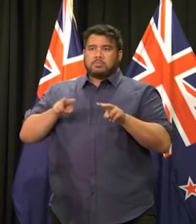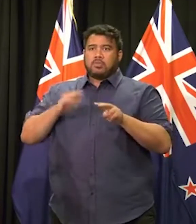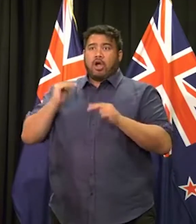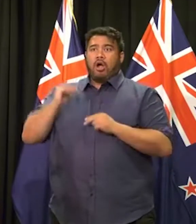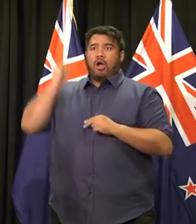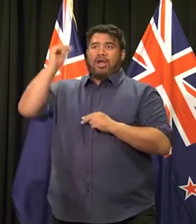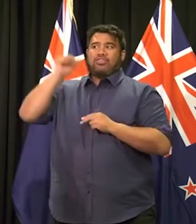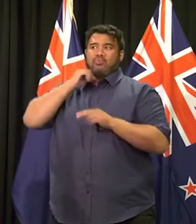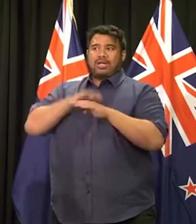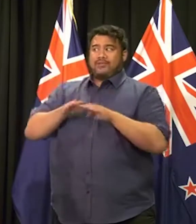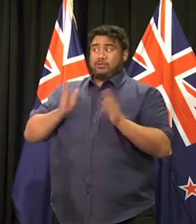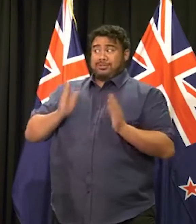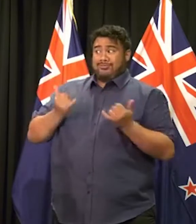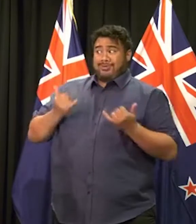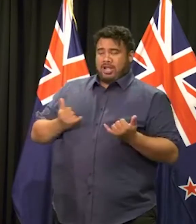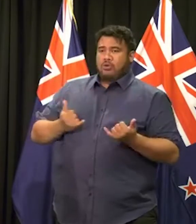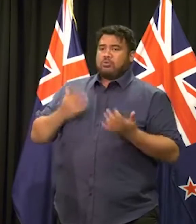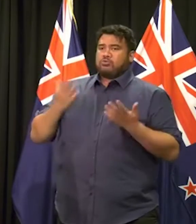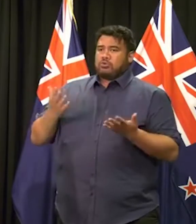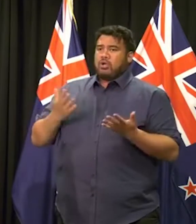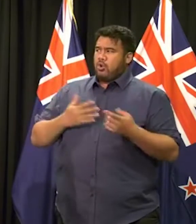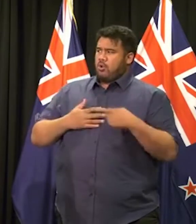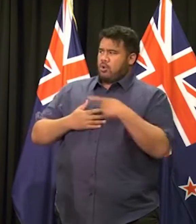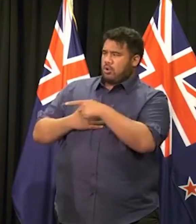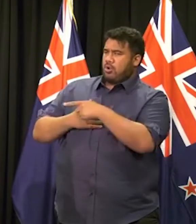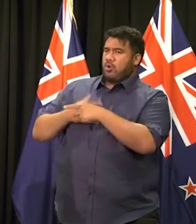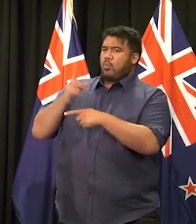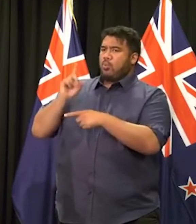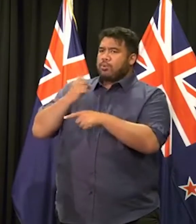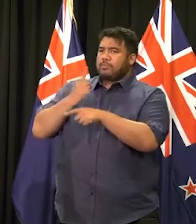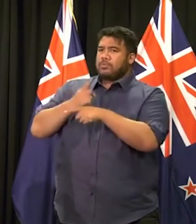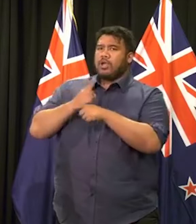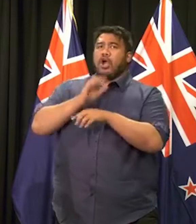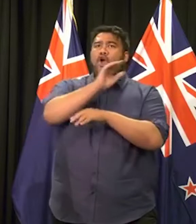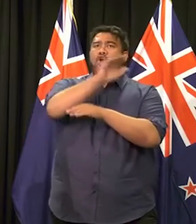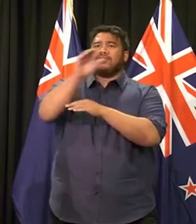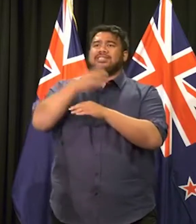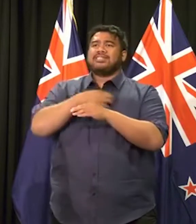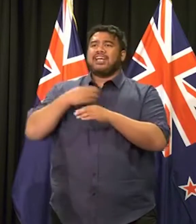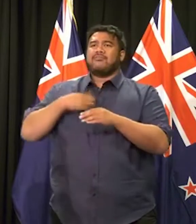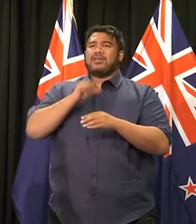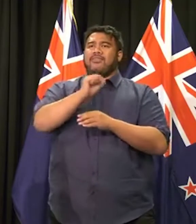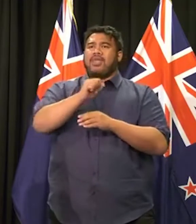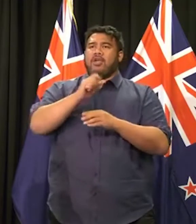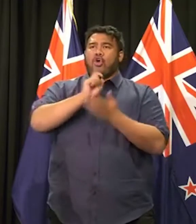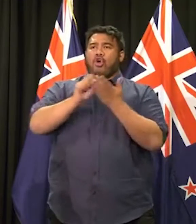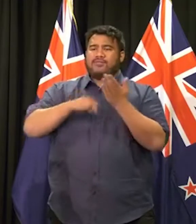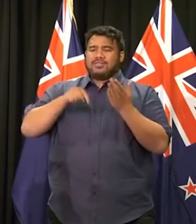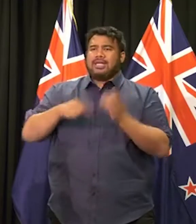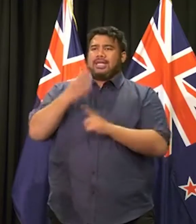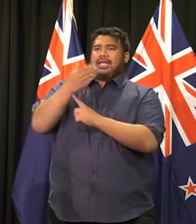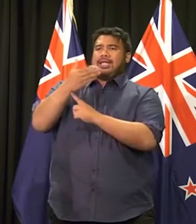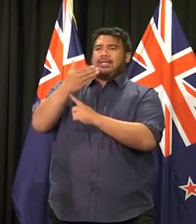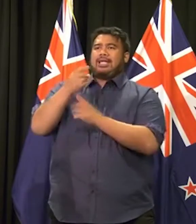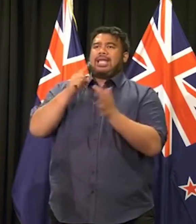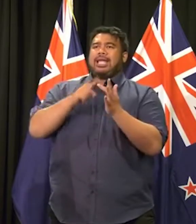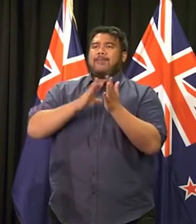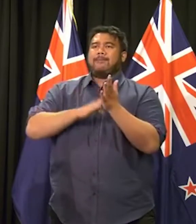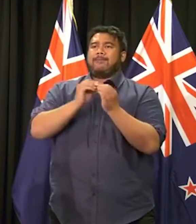threat, do we need, are you looking at our embassies more broadly, like overseas embassies, to, to up their security